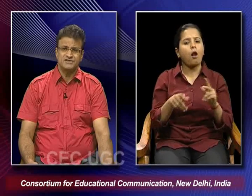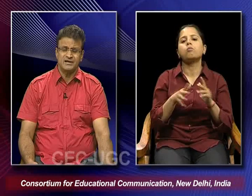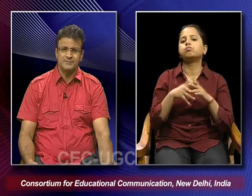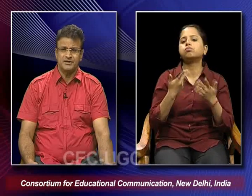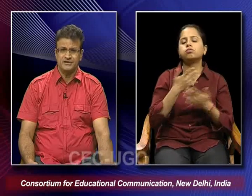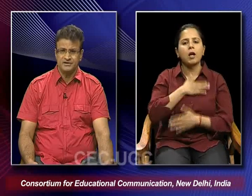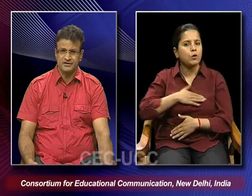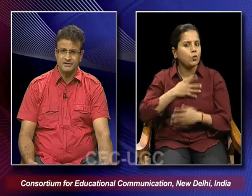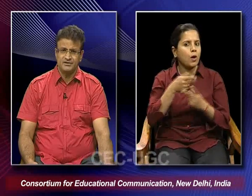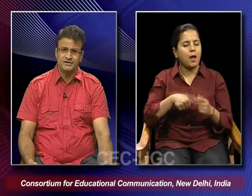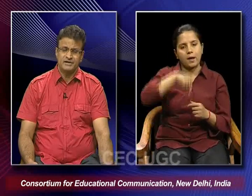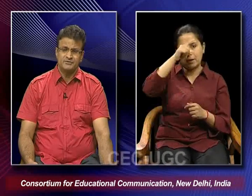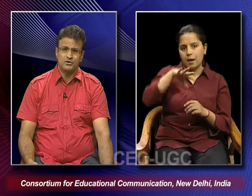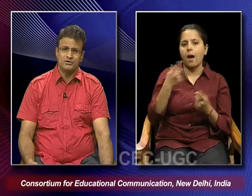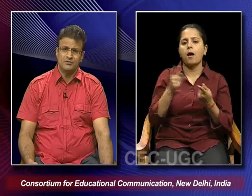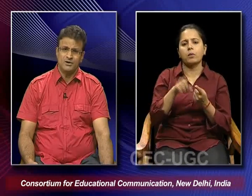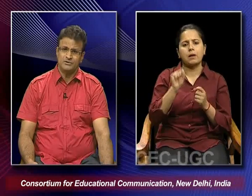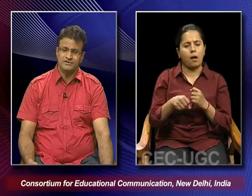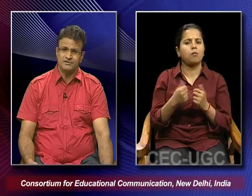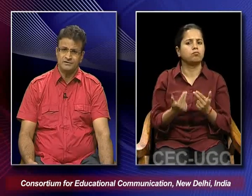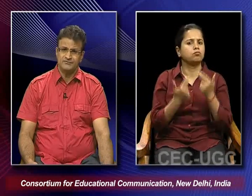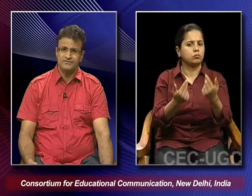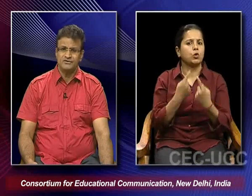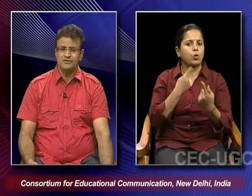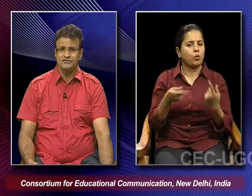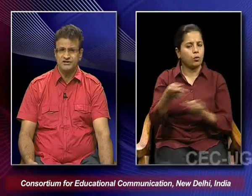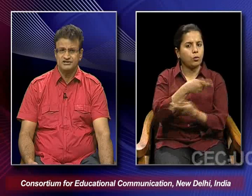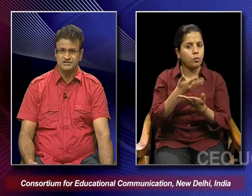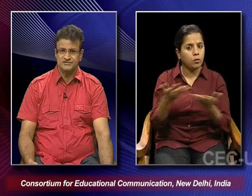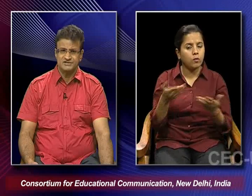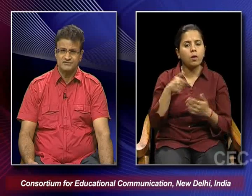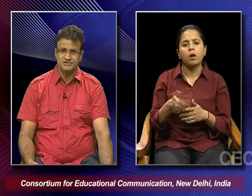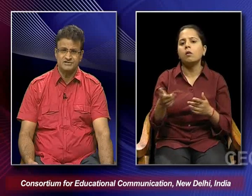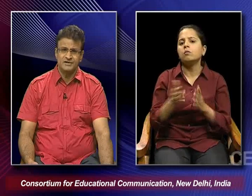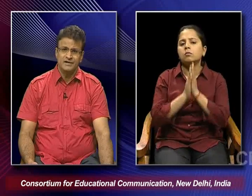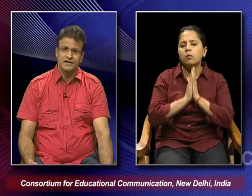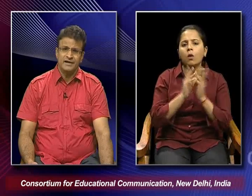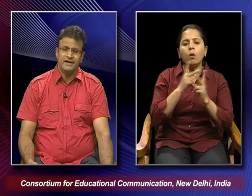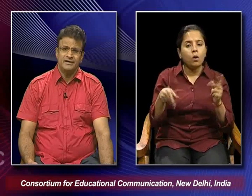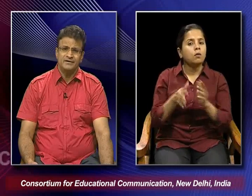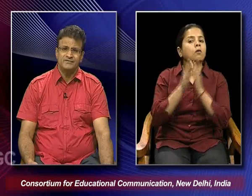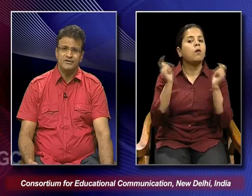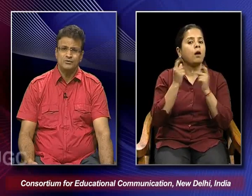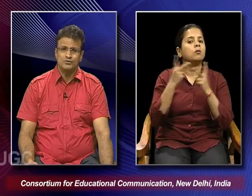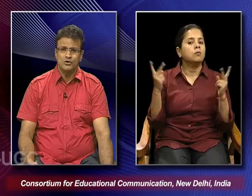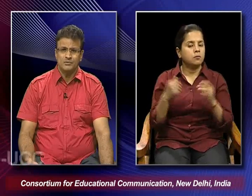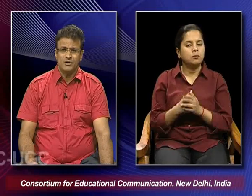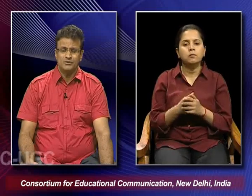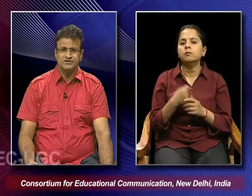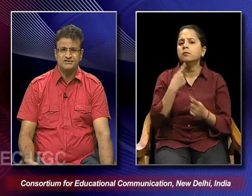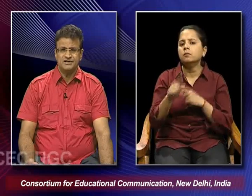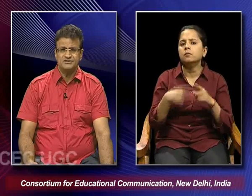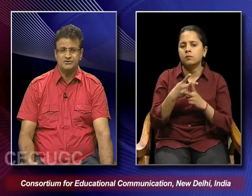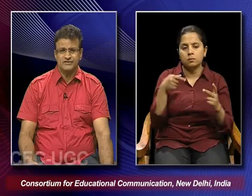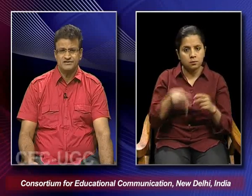which are happening in India can be talked about in the framework of the religious festivals. And when you talk about